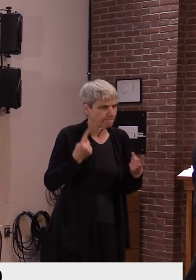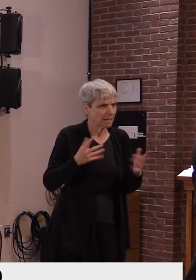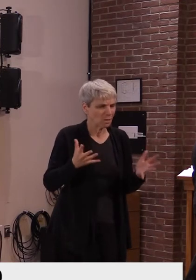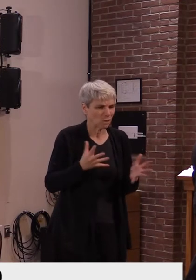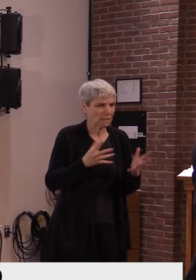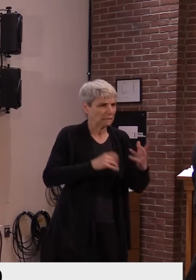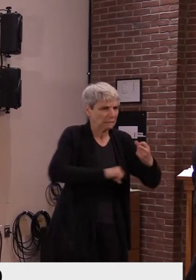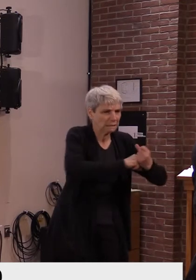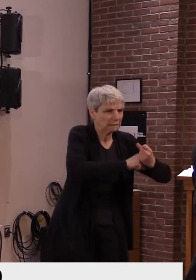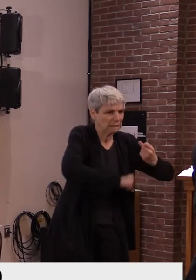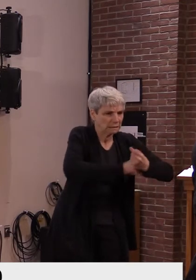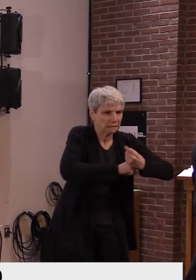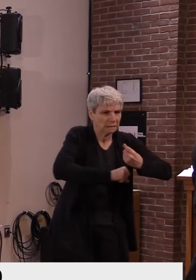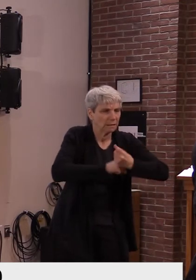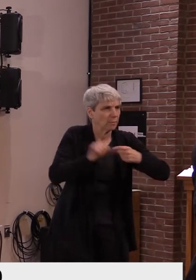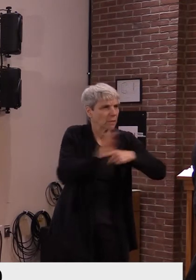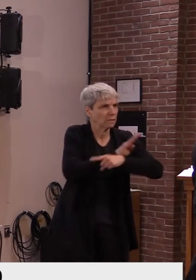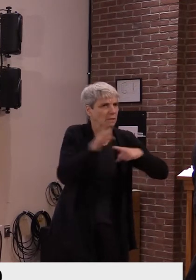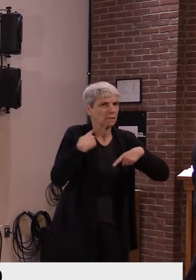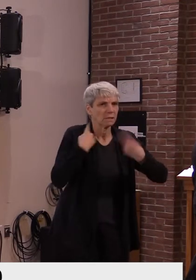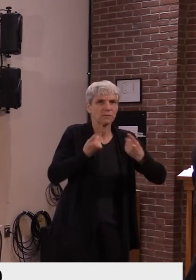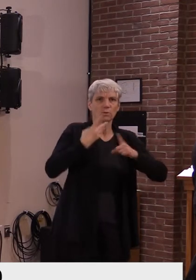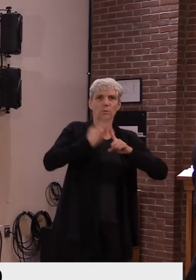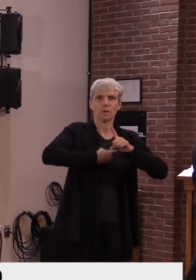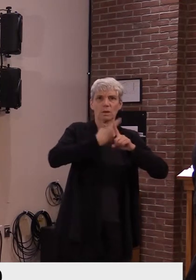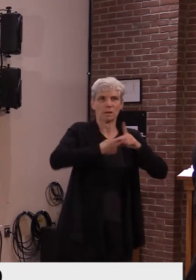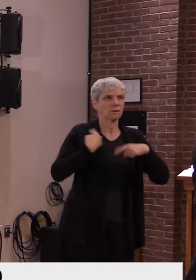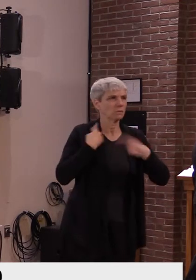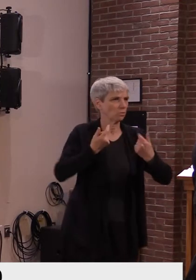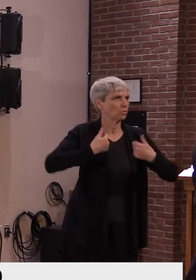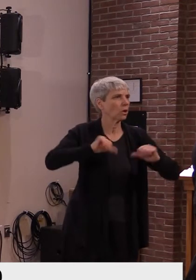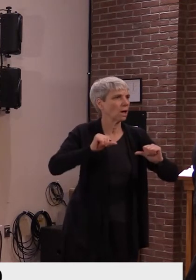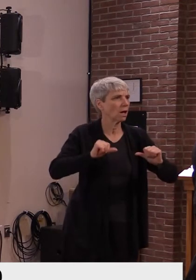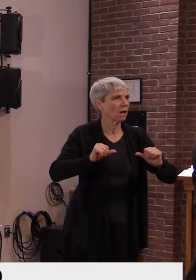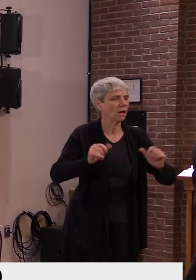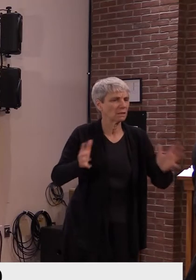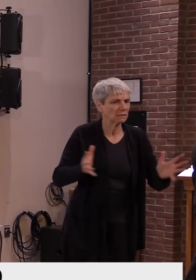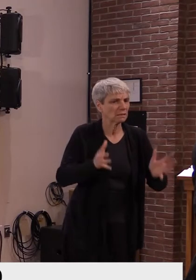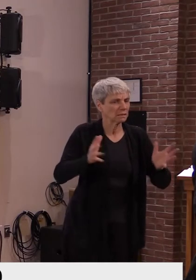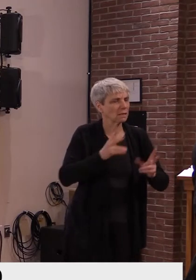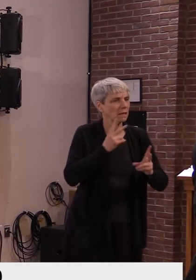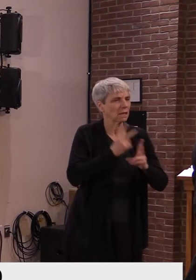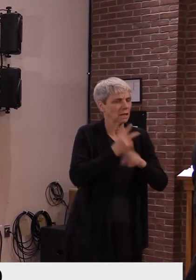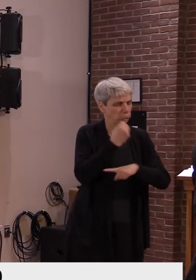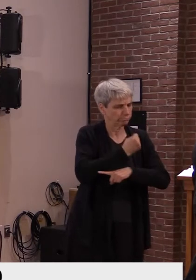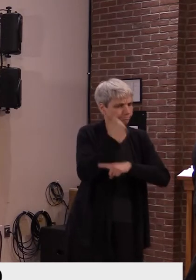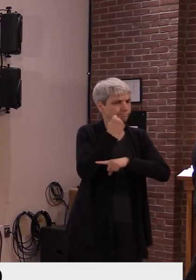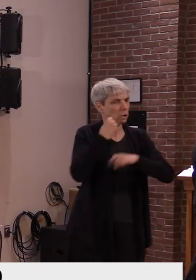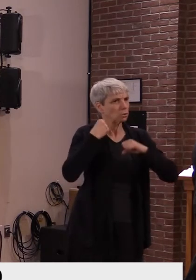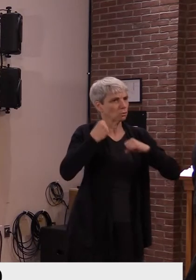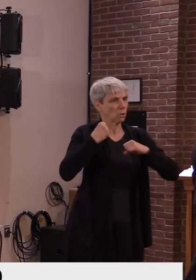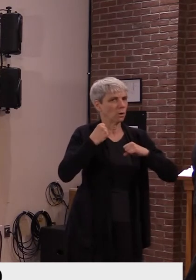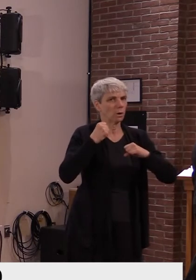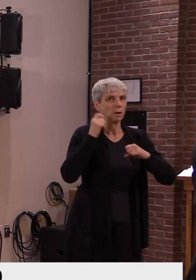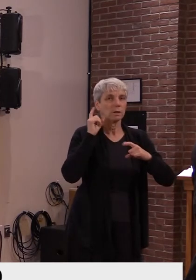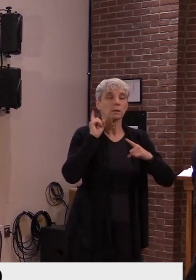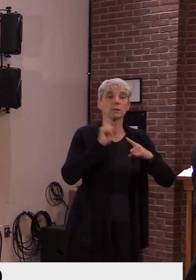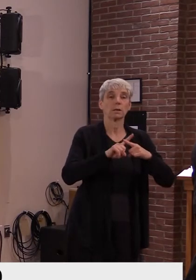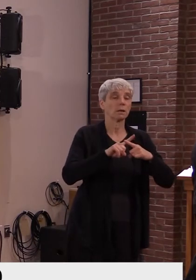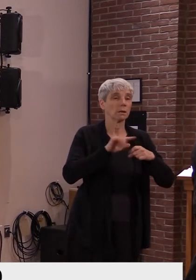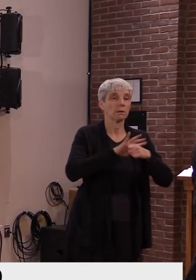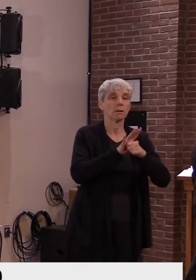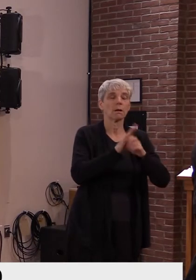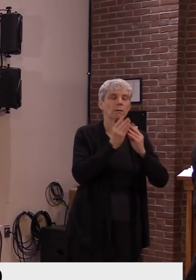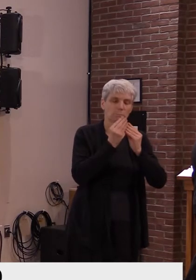prop up some of these businesses over the last few months, so they can survive, uh, until we get out of this, uh, the situation we find